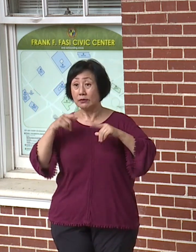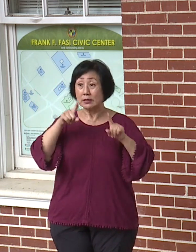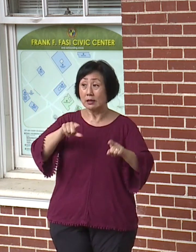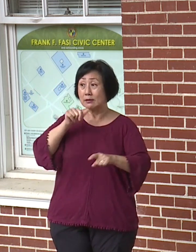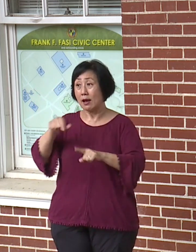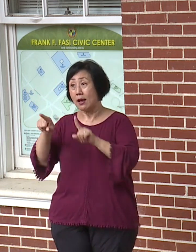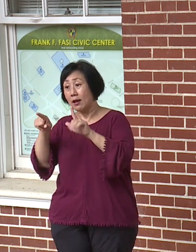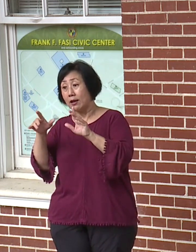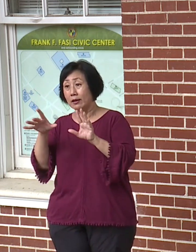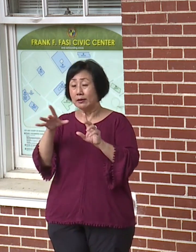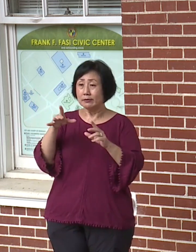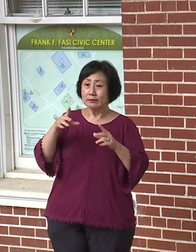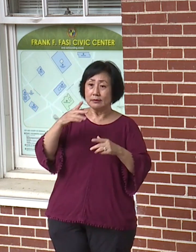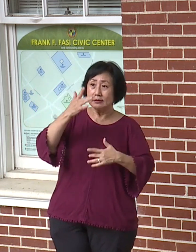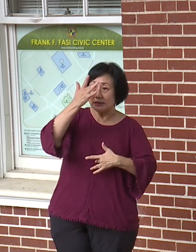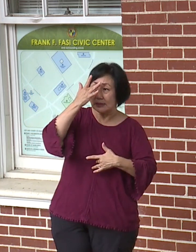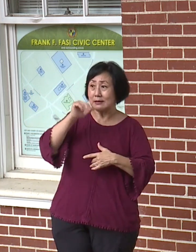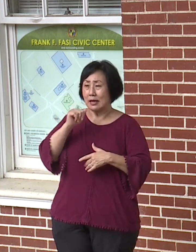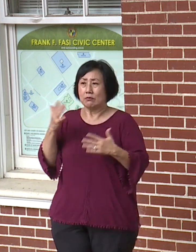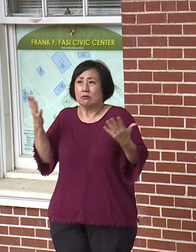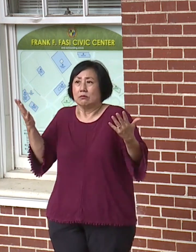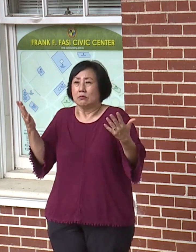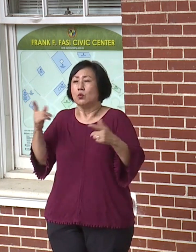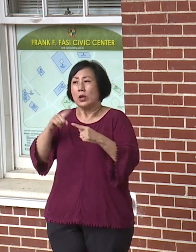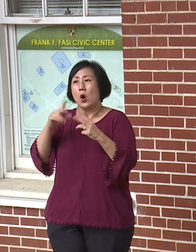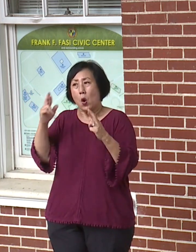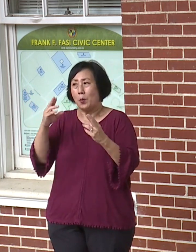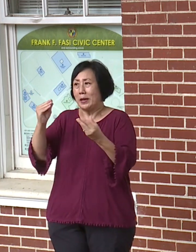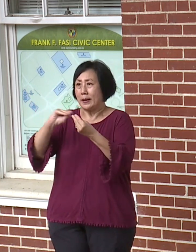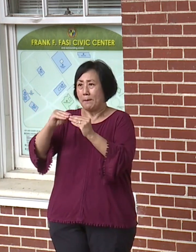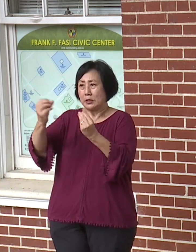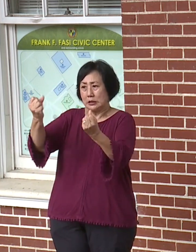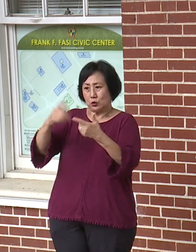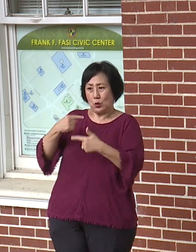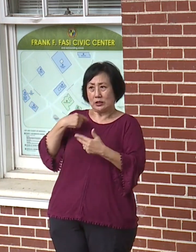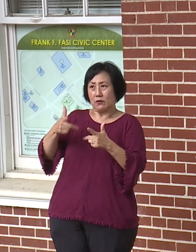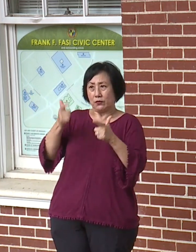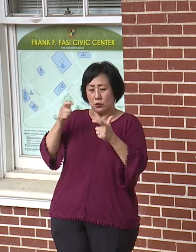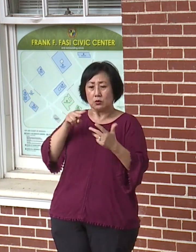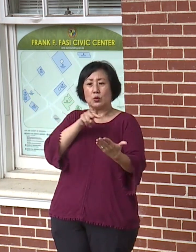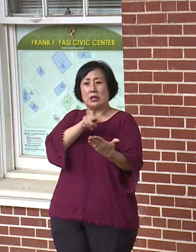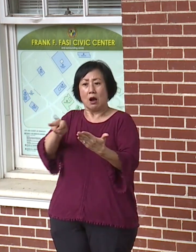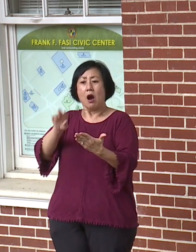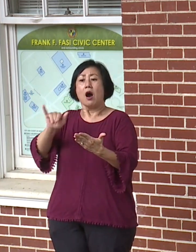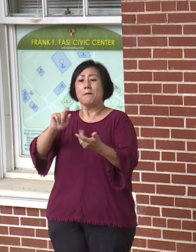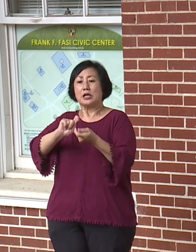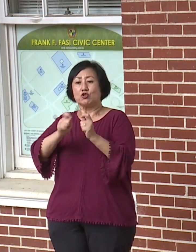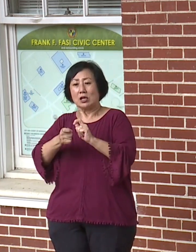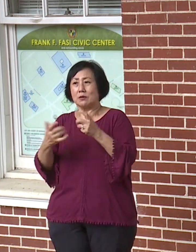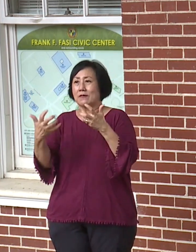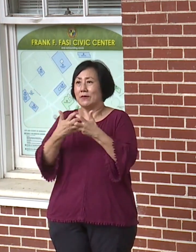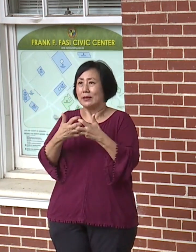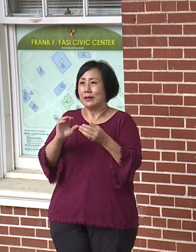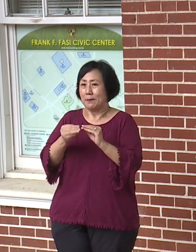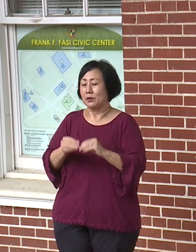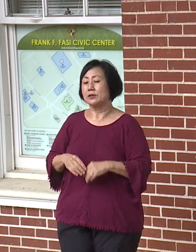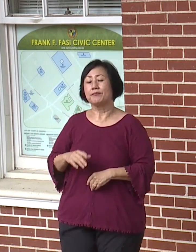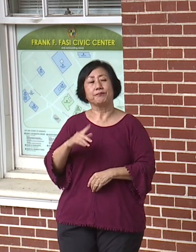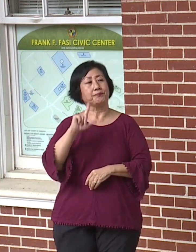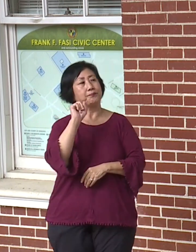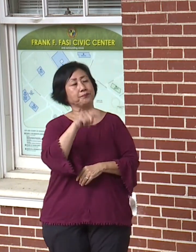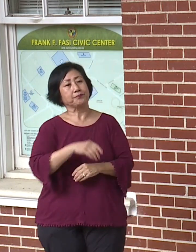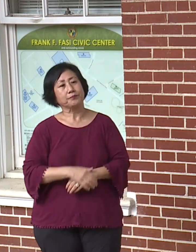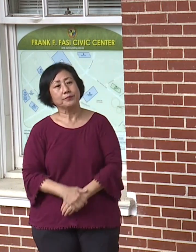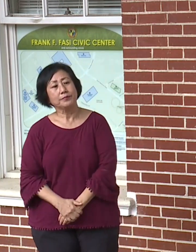those answers quickly so we can take appropriate action if necessary. Another one from KHON. This is from Manolo.